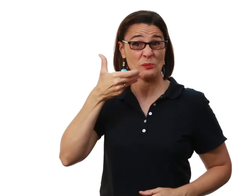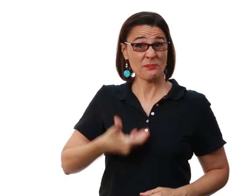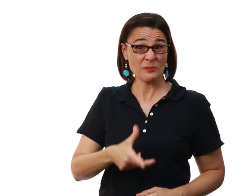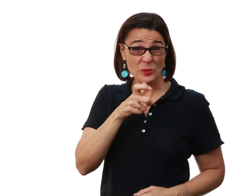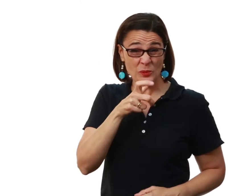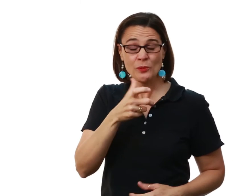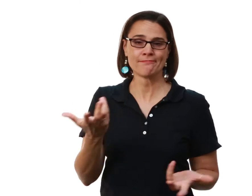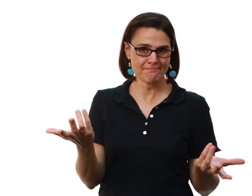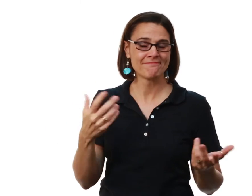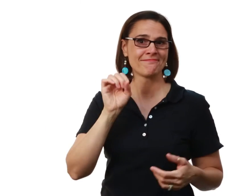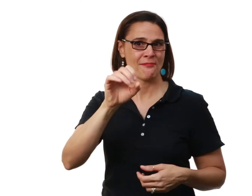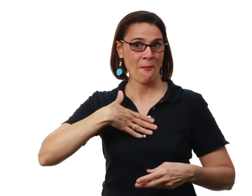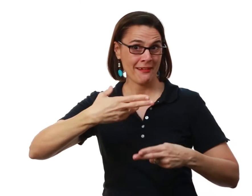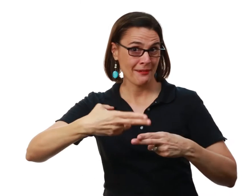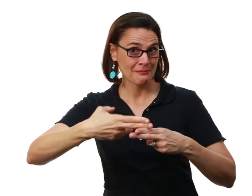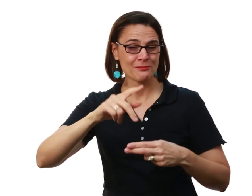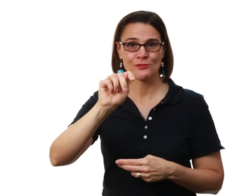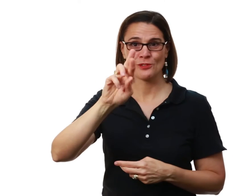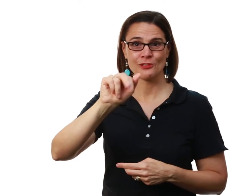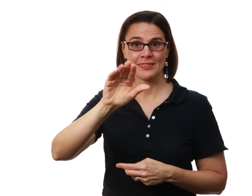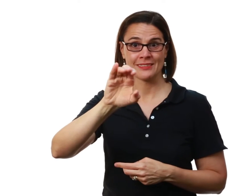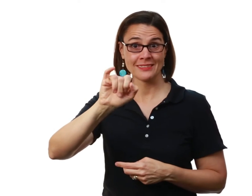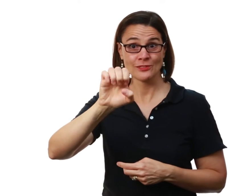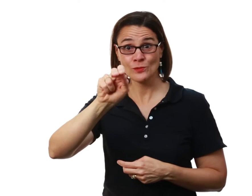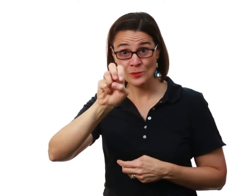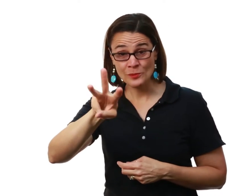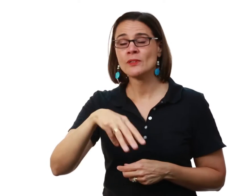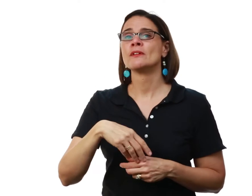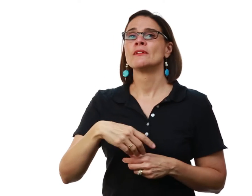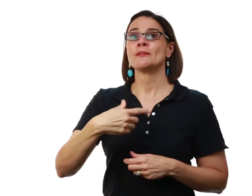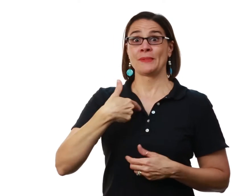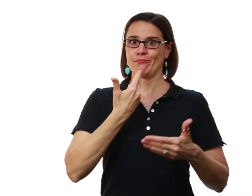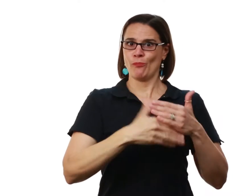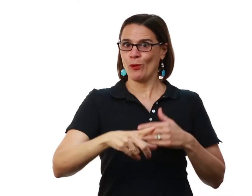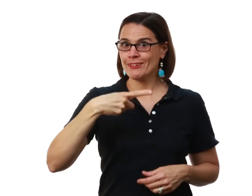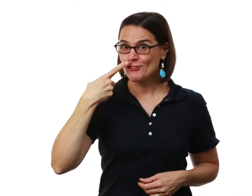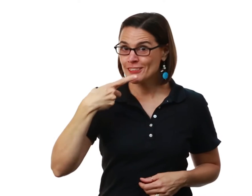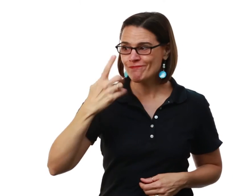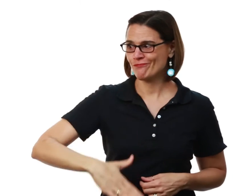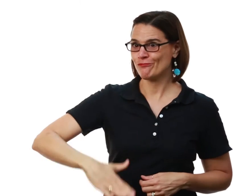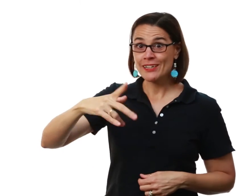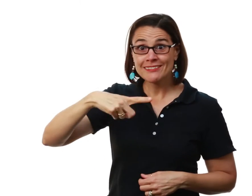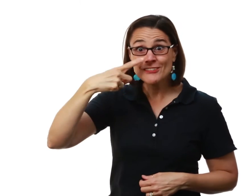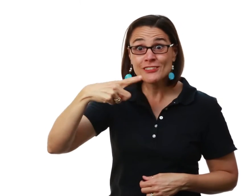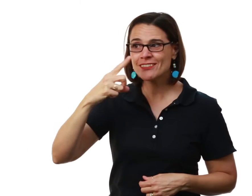Now to tell you a little bit about myself I've already told you my name, Tracy Snow I was born hearing, raised hearing,